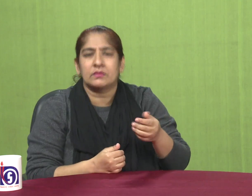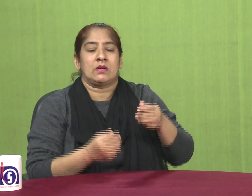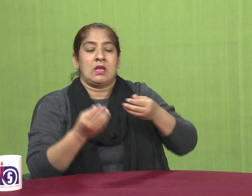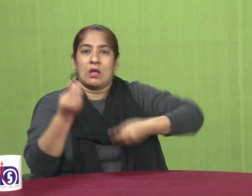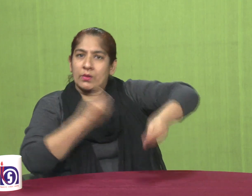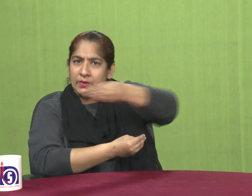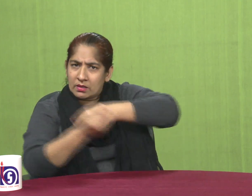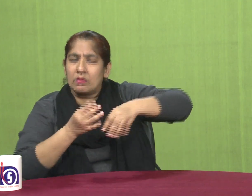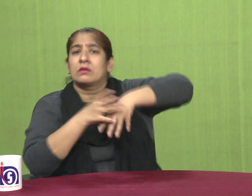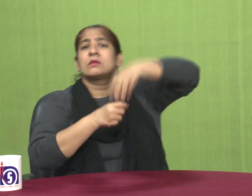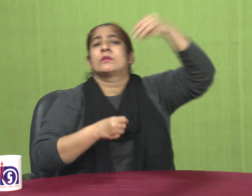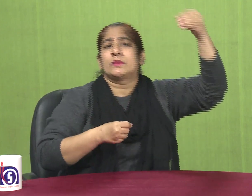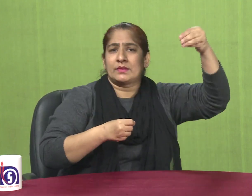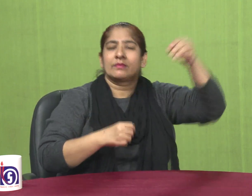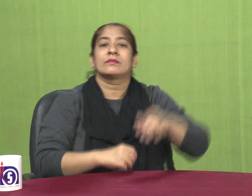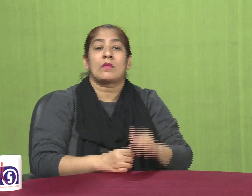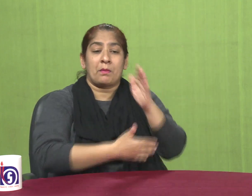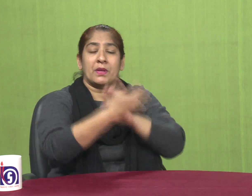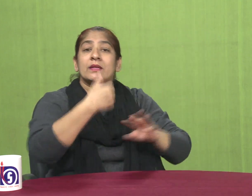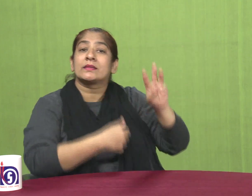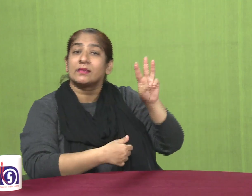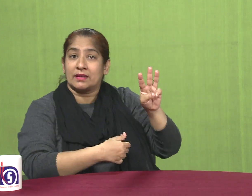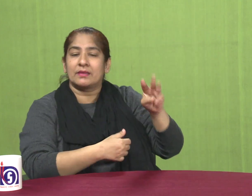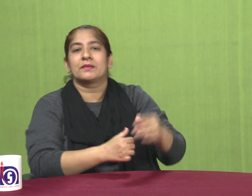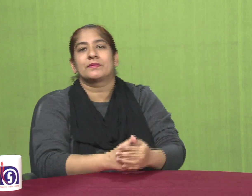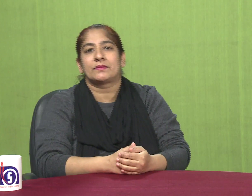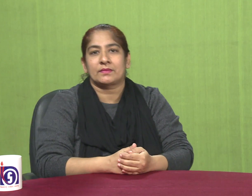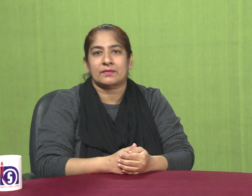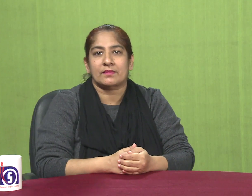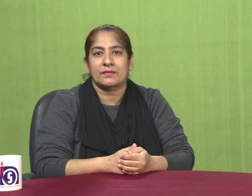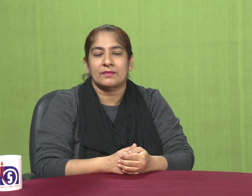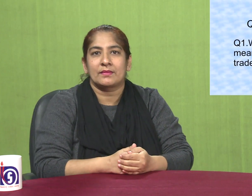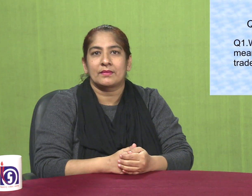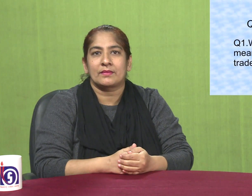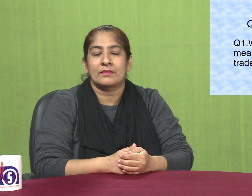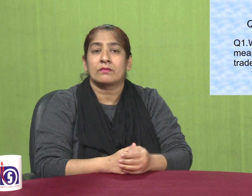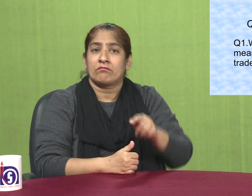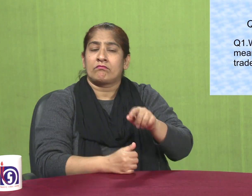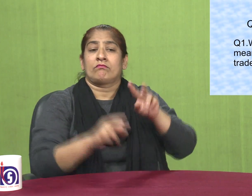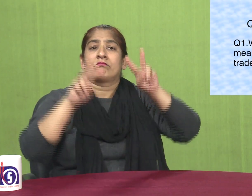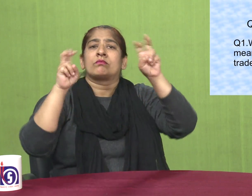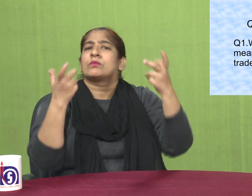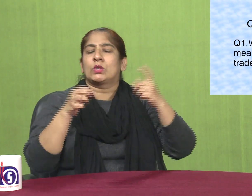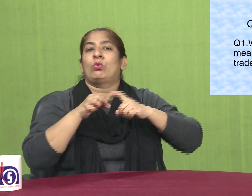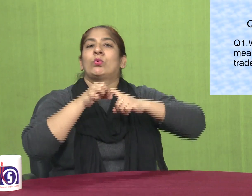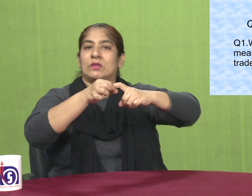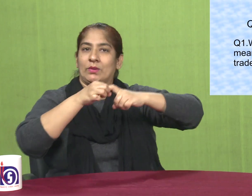external trade part 3 we will do